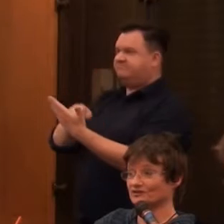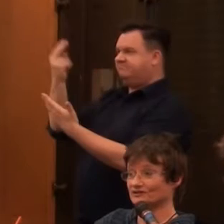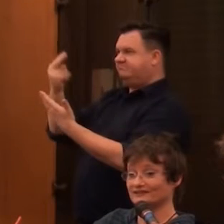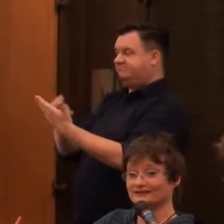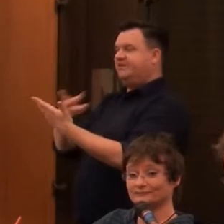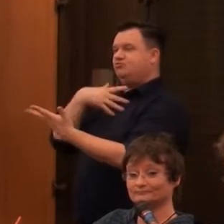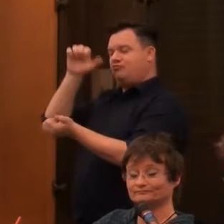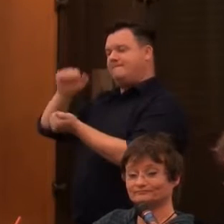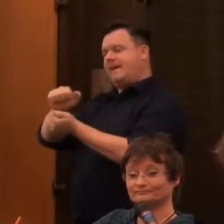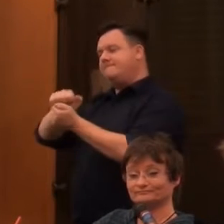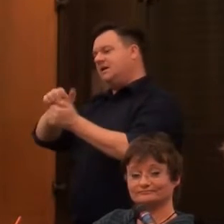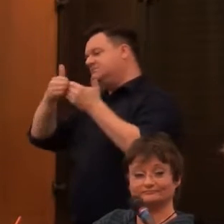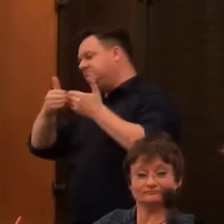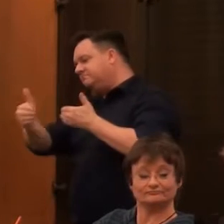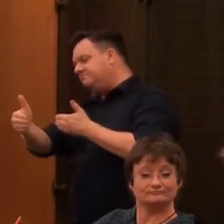be forgotten.